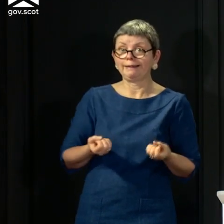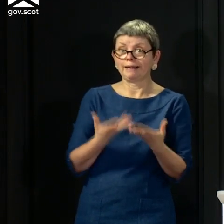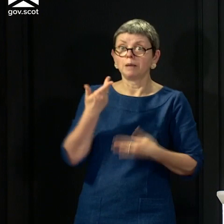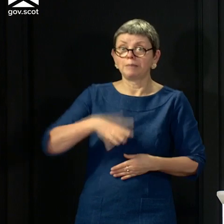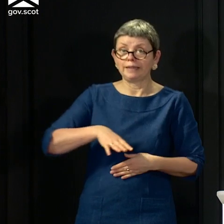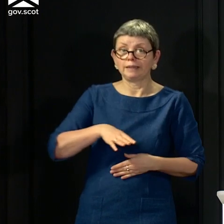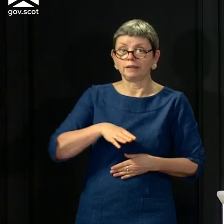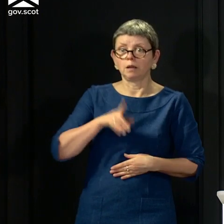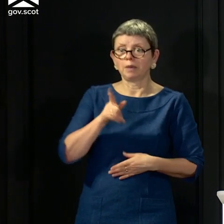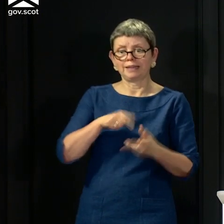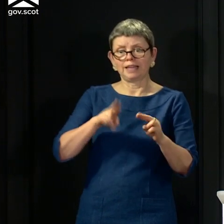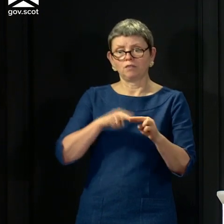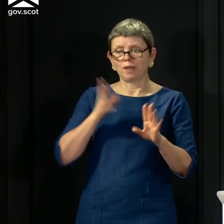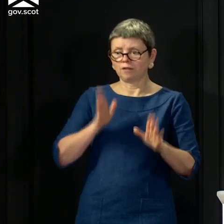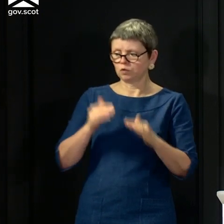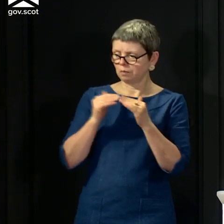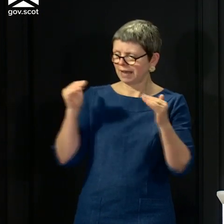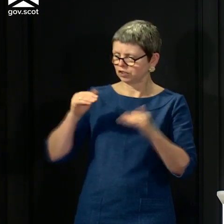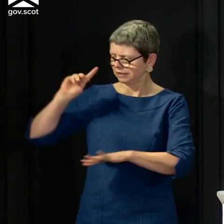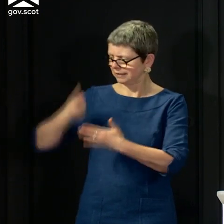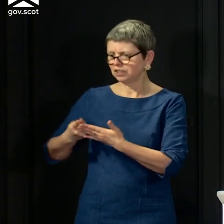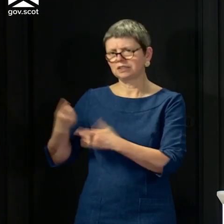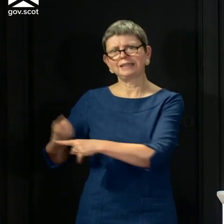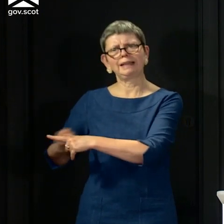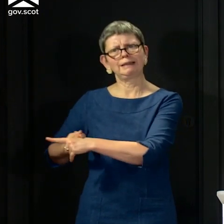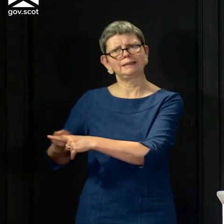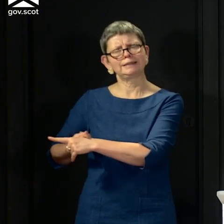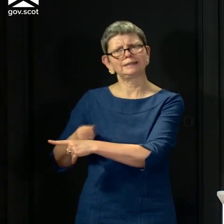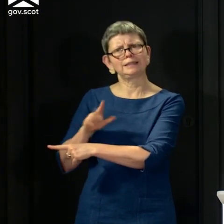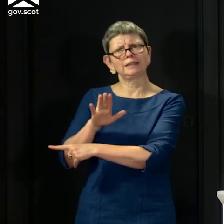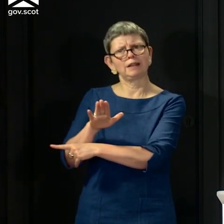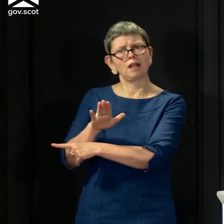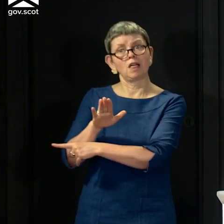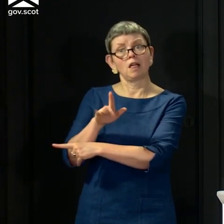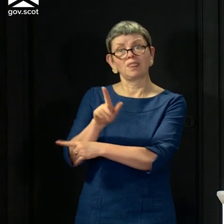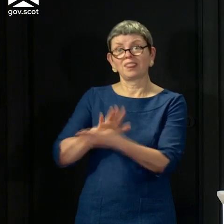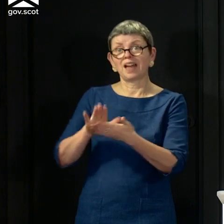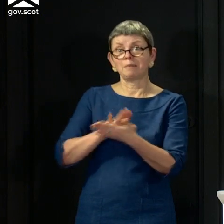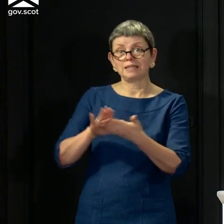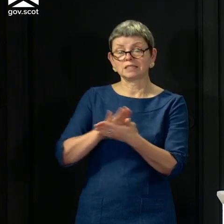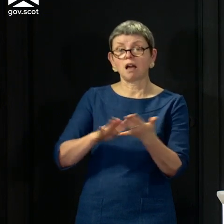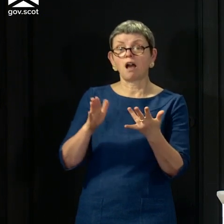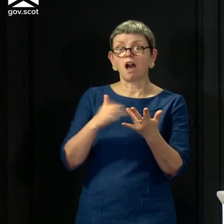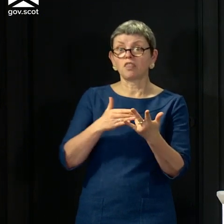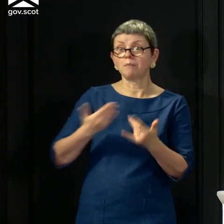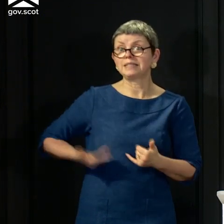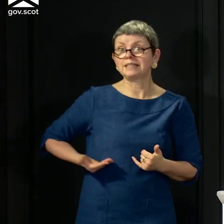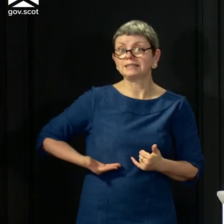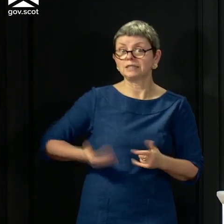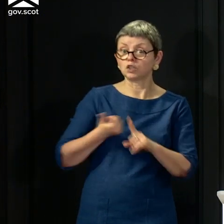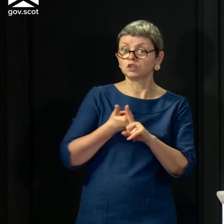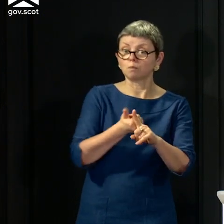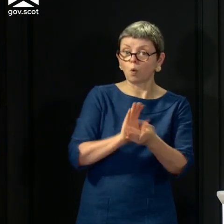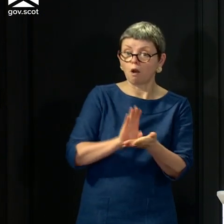decisions elsewhere have resulted in, then there will be a lot of businesses that are getting support in Scotland right now